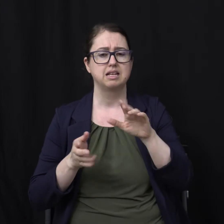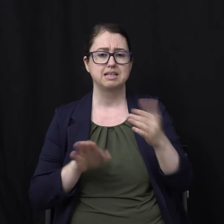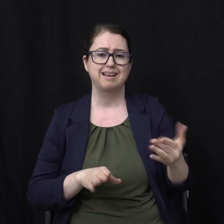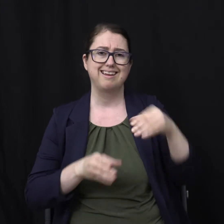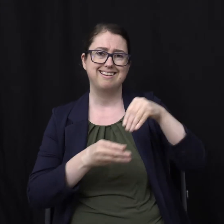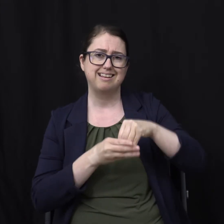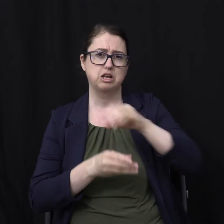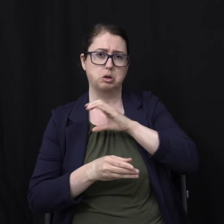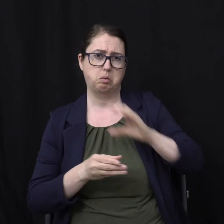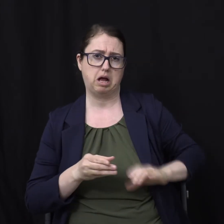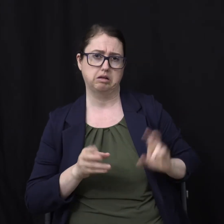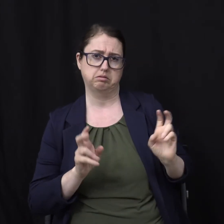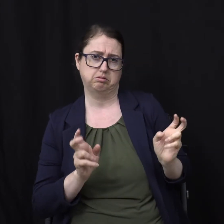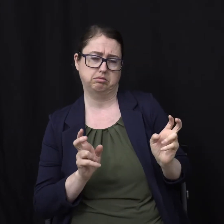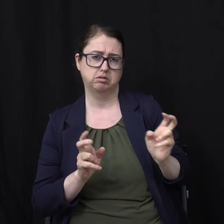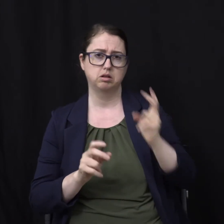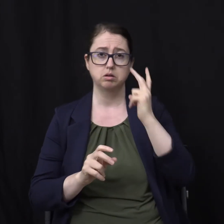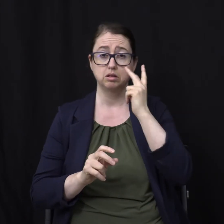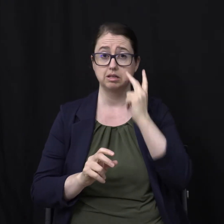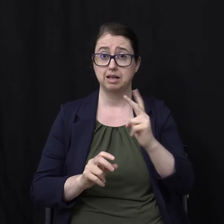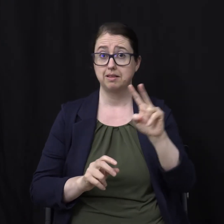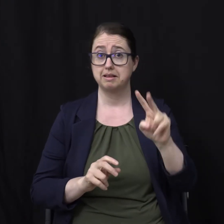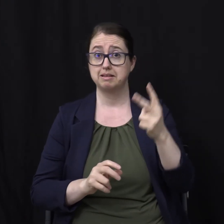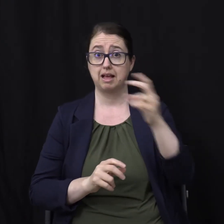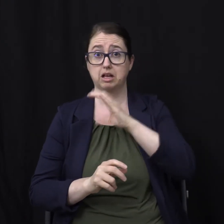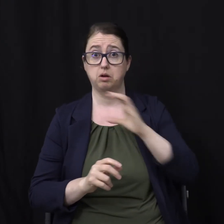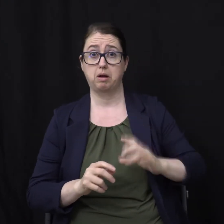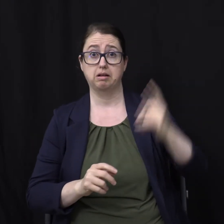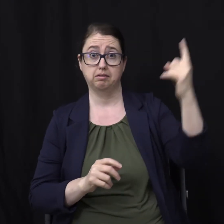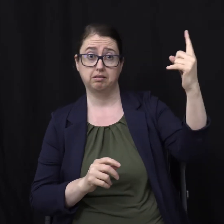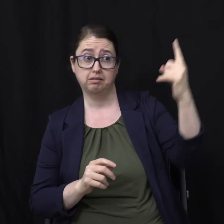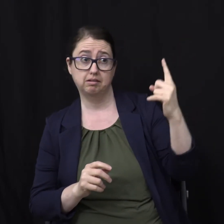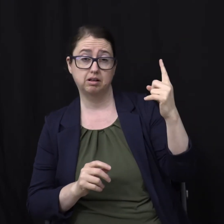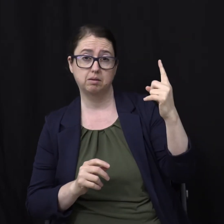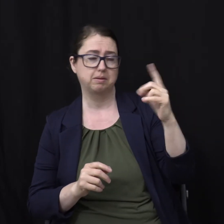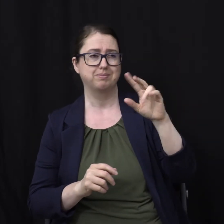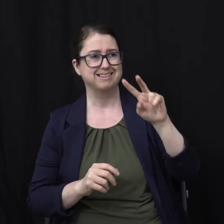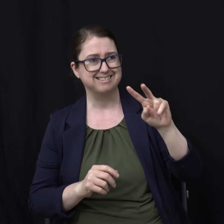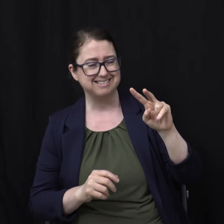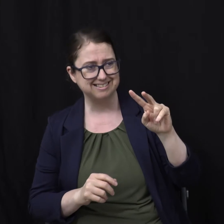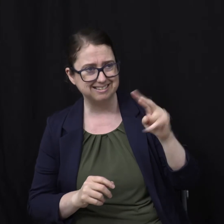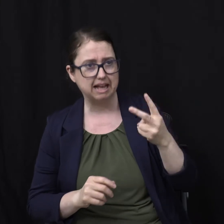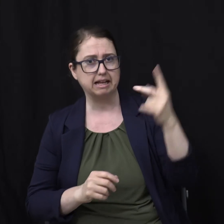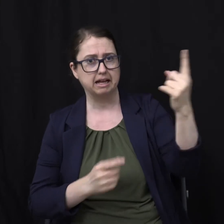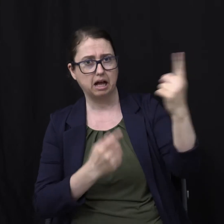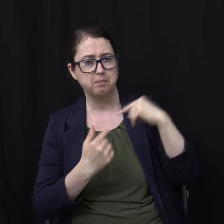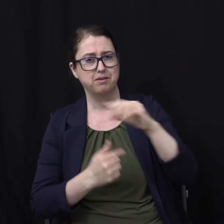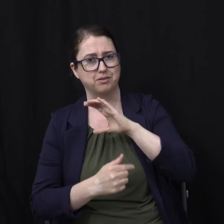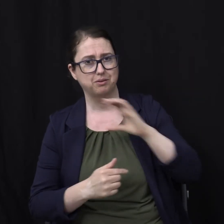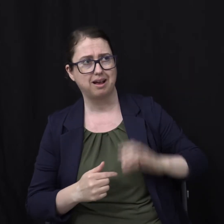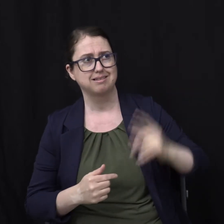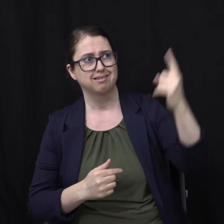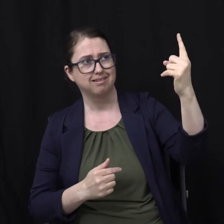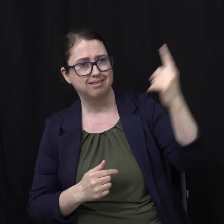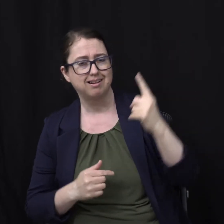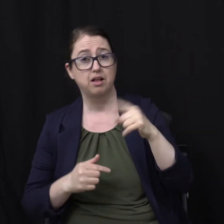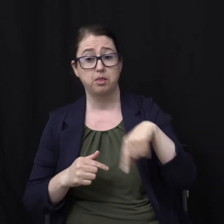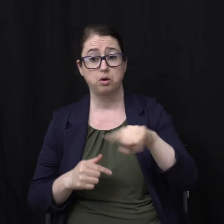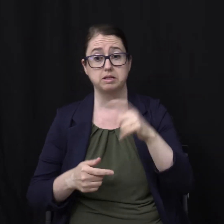remember what happens At the second coming To the dead in Christ They put on immortality, don't they? And then we who